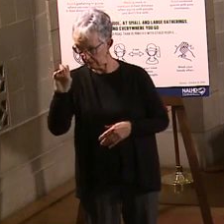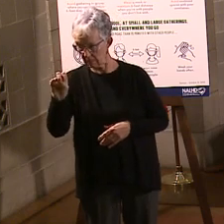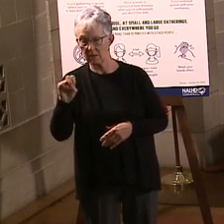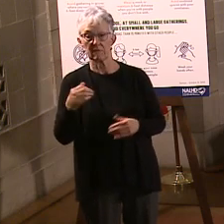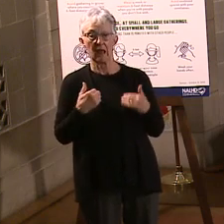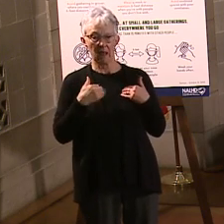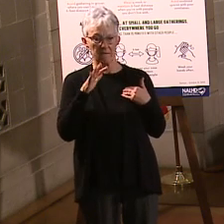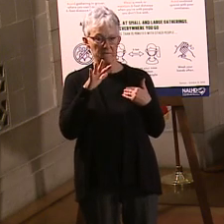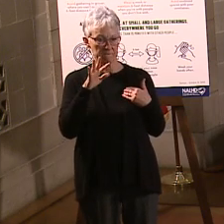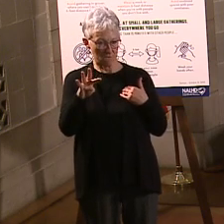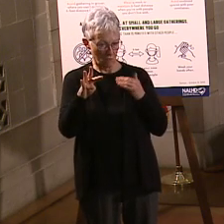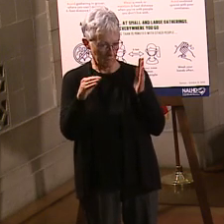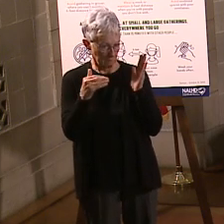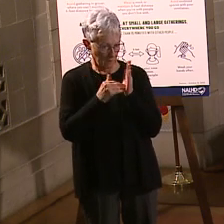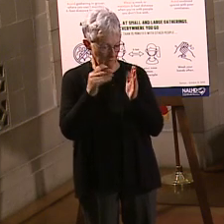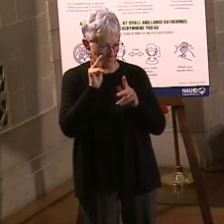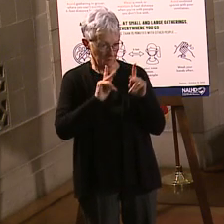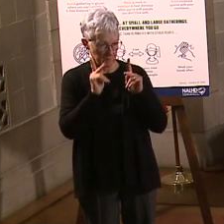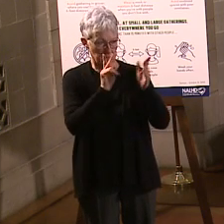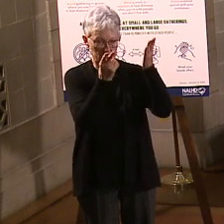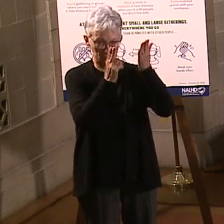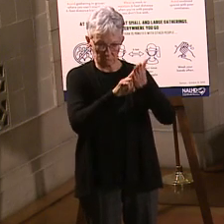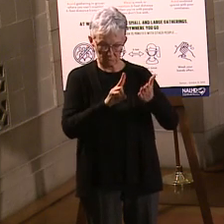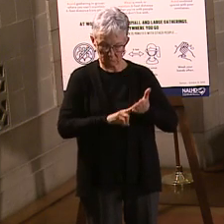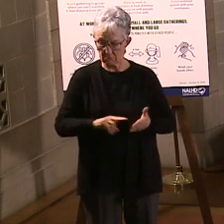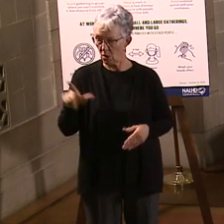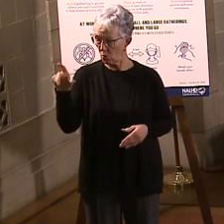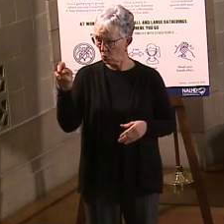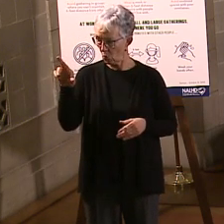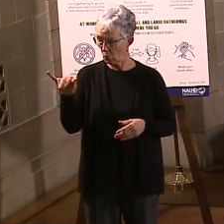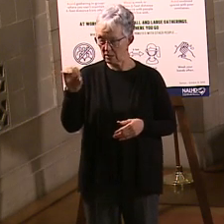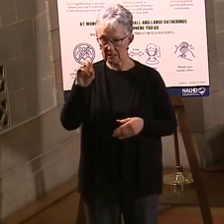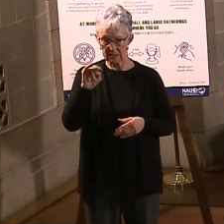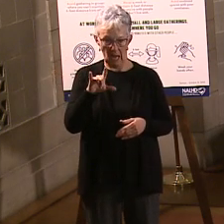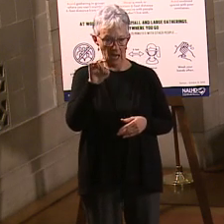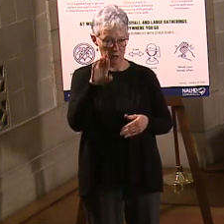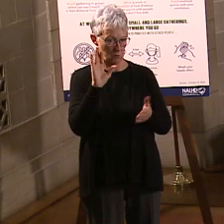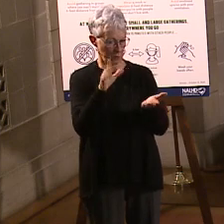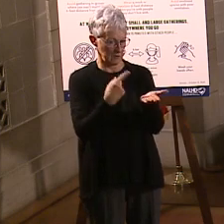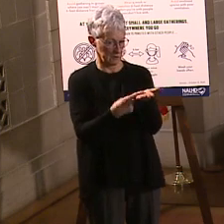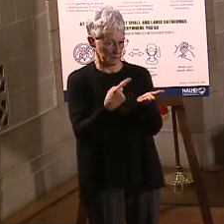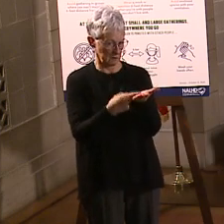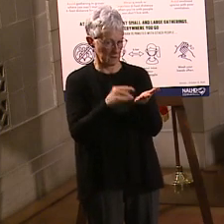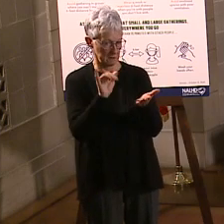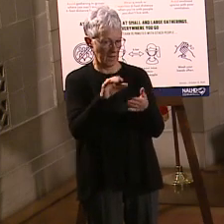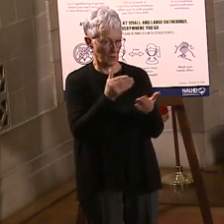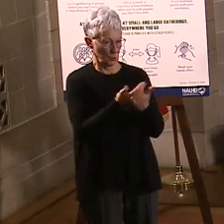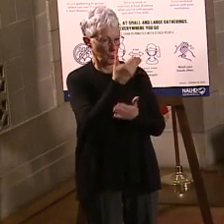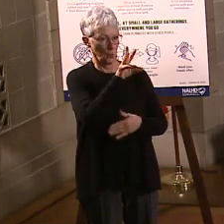DHHS chief information officer, Lori Snyder, is here to discuss this in more detail. So Lori, if want to come on up.